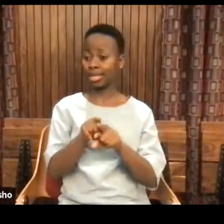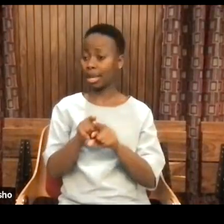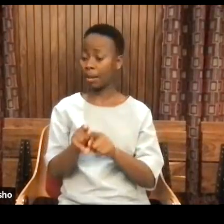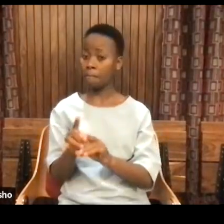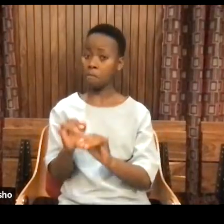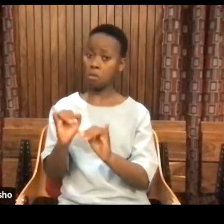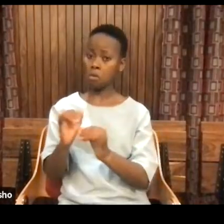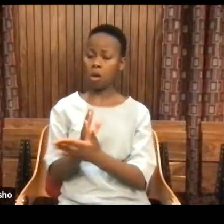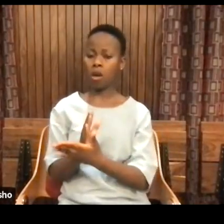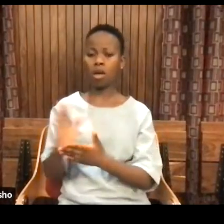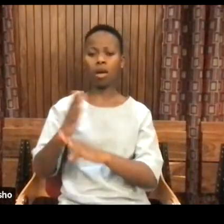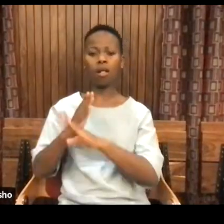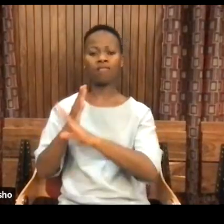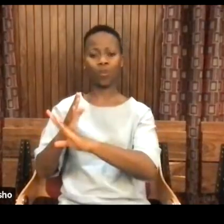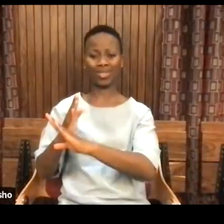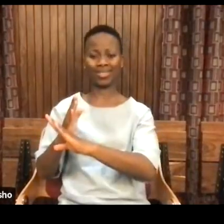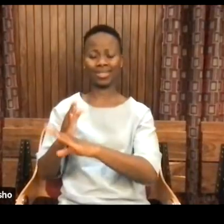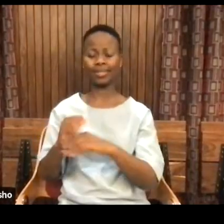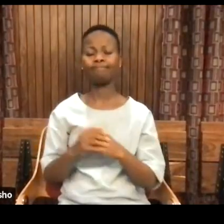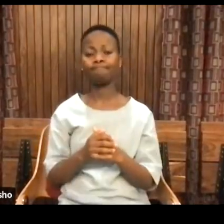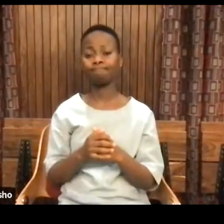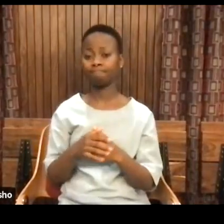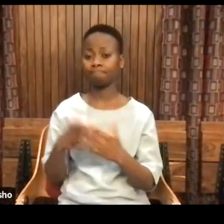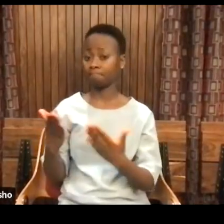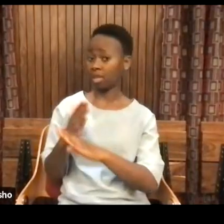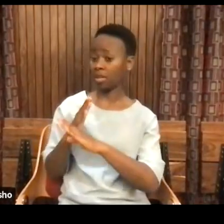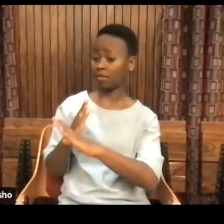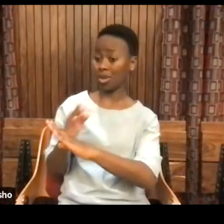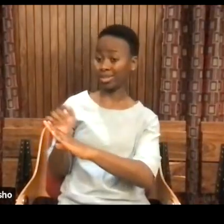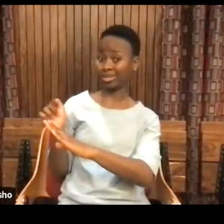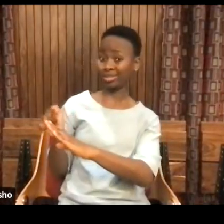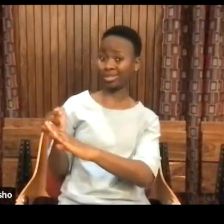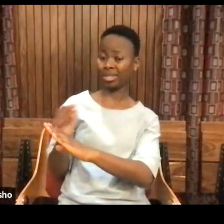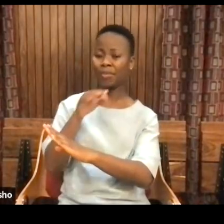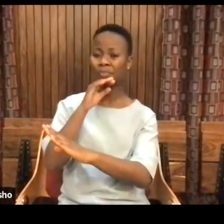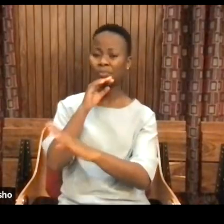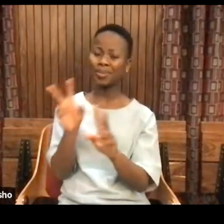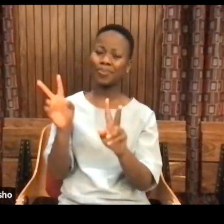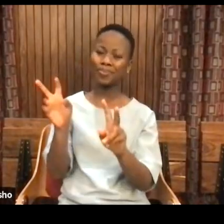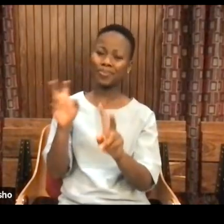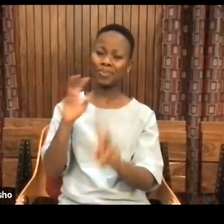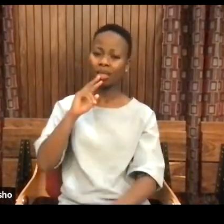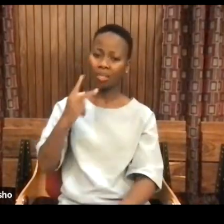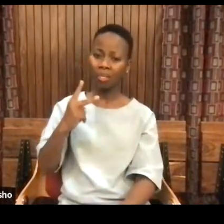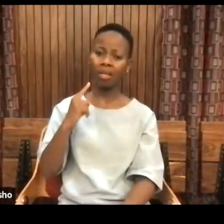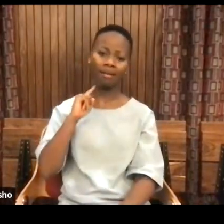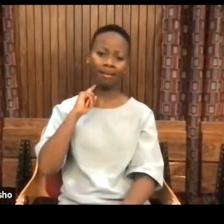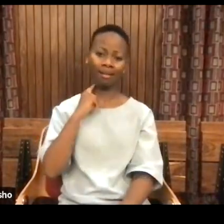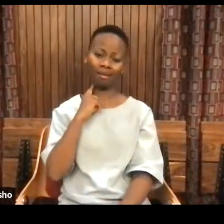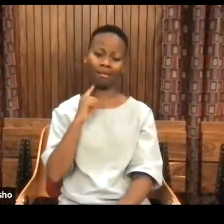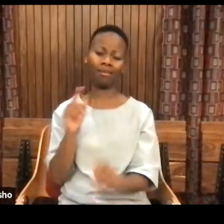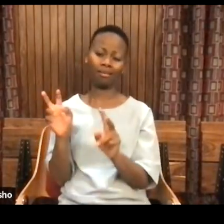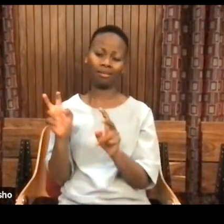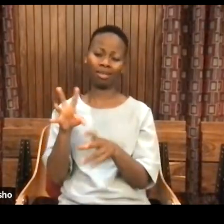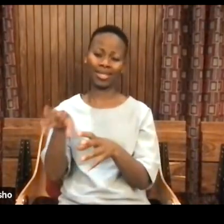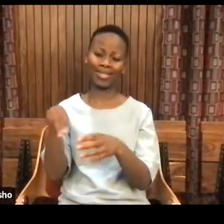And this avoidance thing, as we know, takes the form of lies, right?